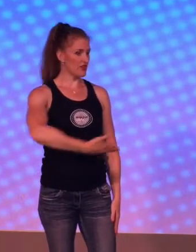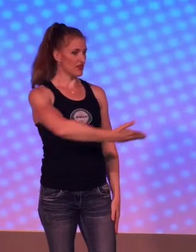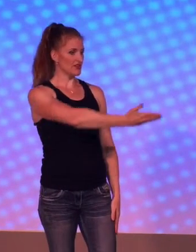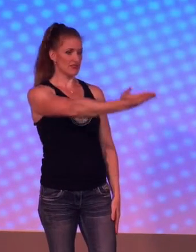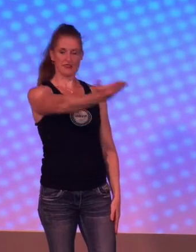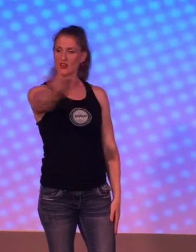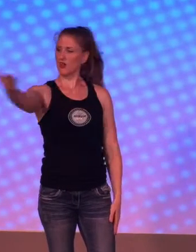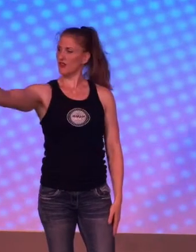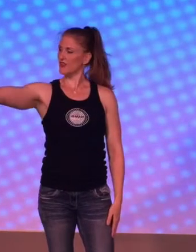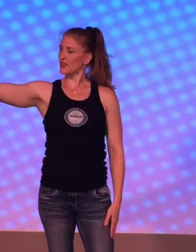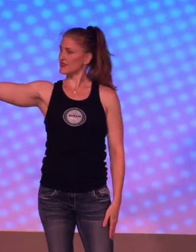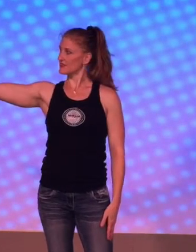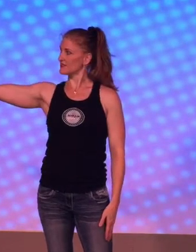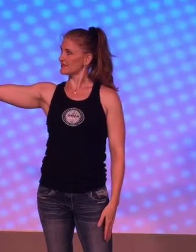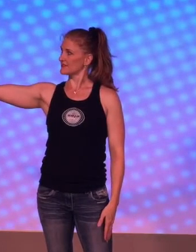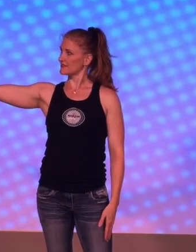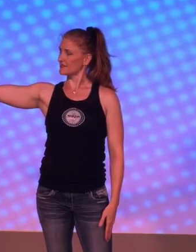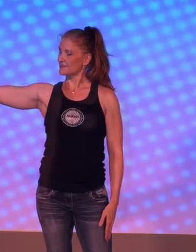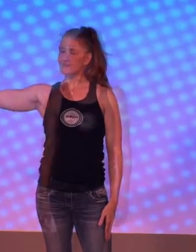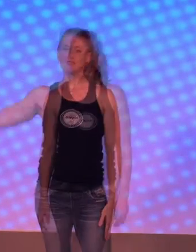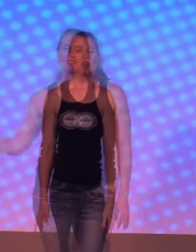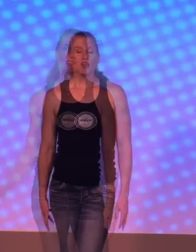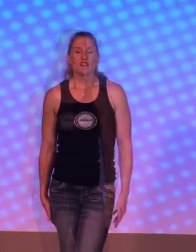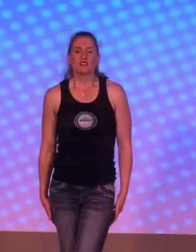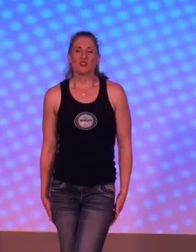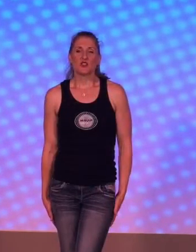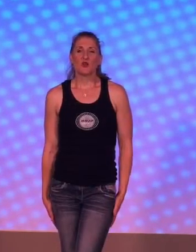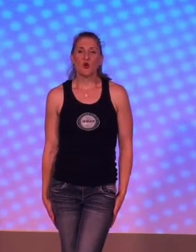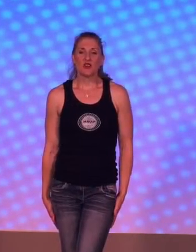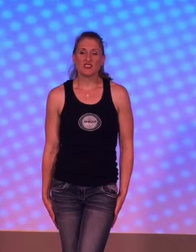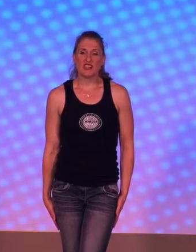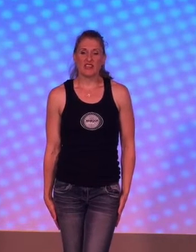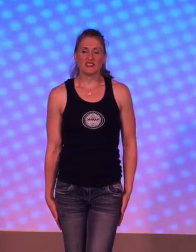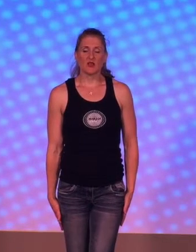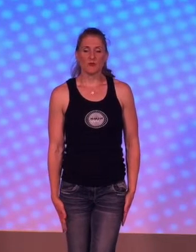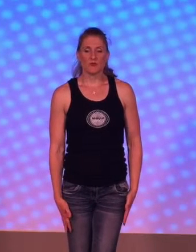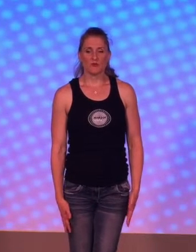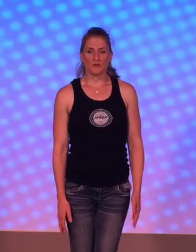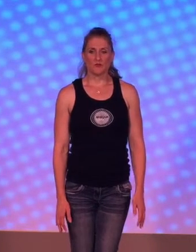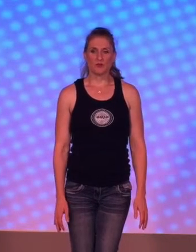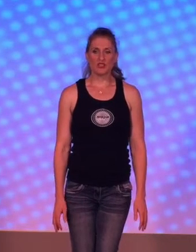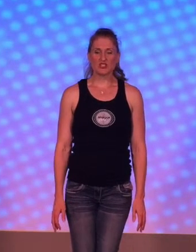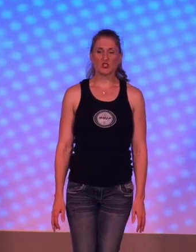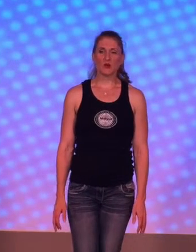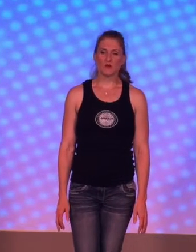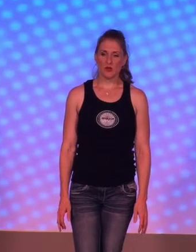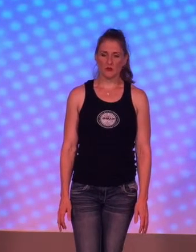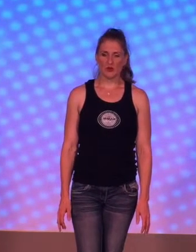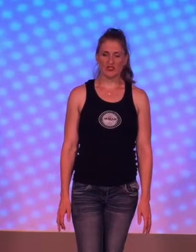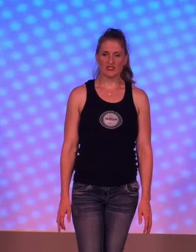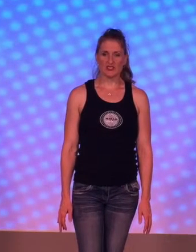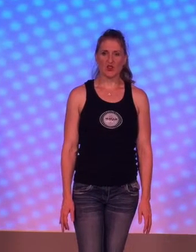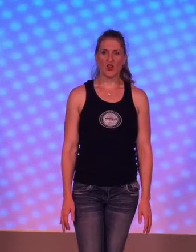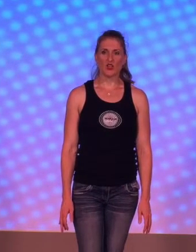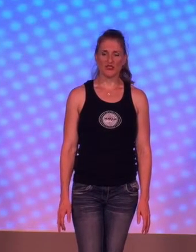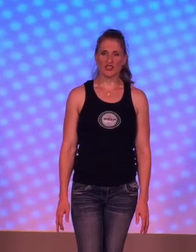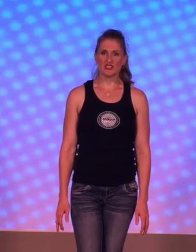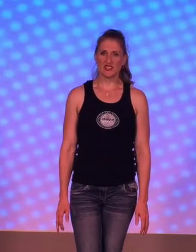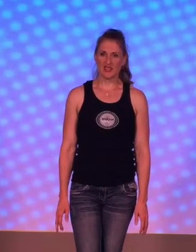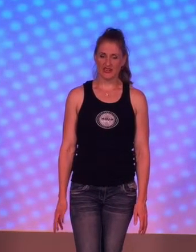things is all things. So, the chorus says, I'll bring to your remembrance all things that